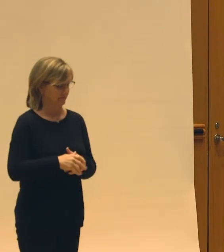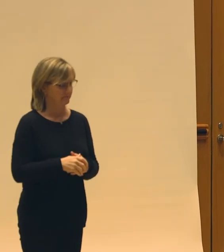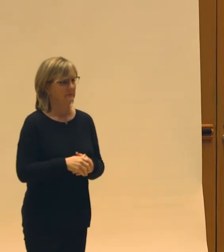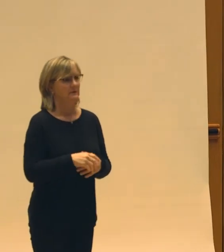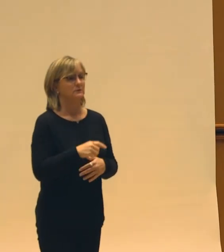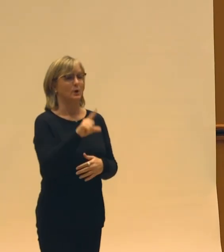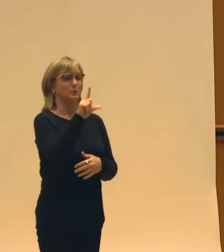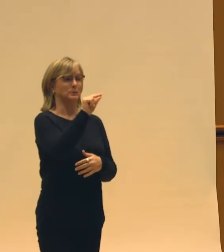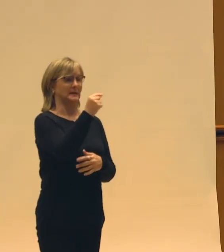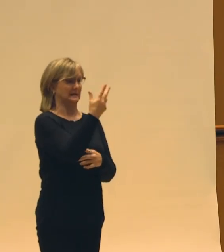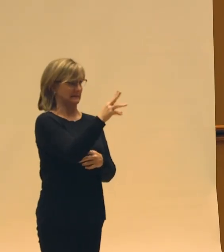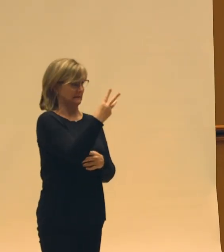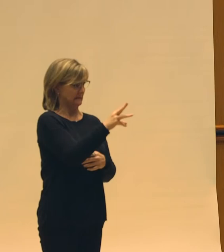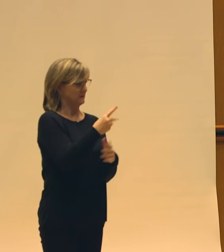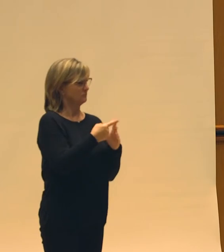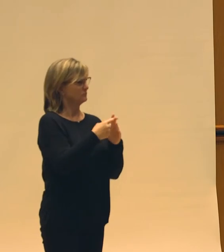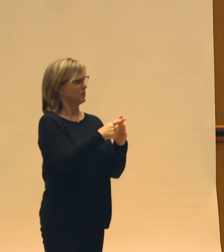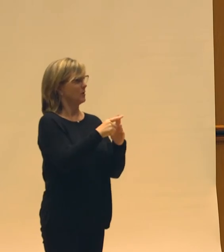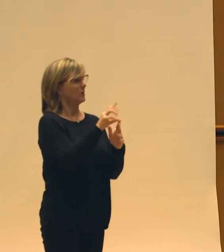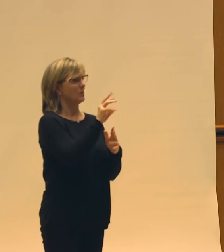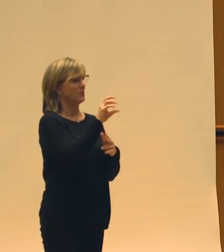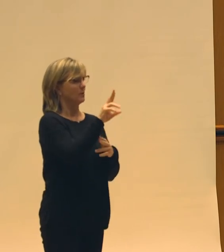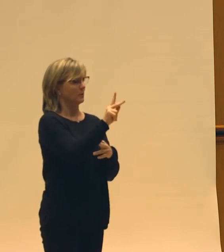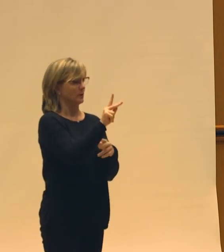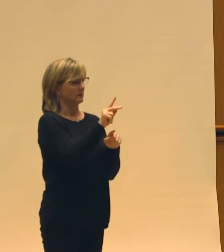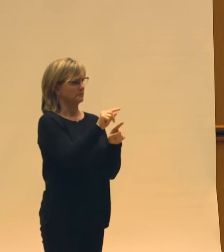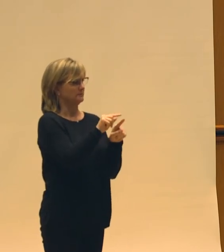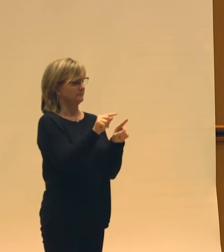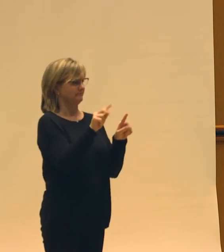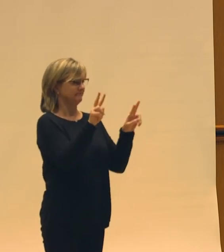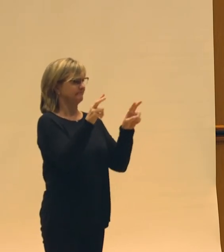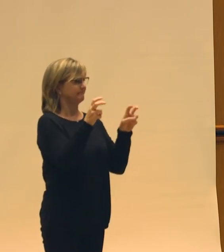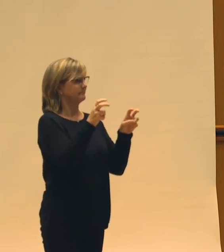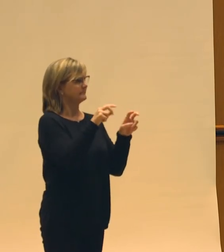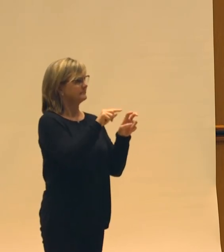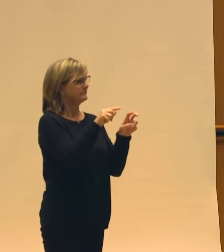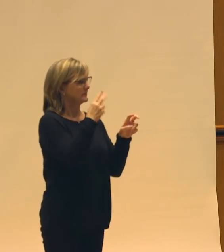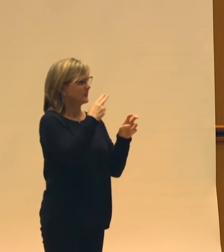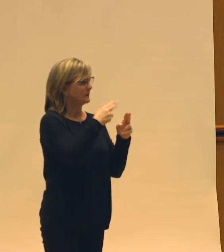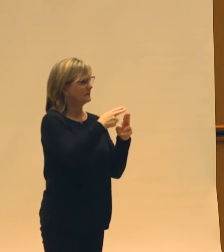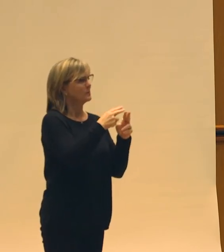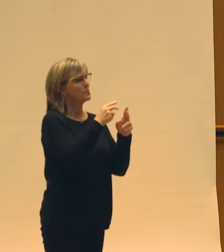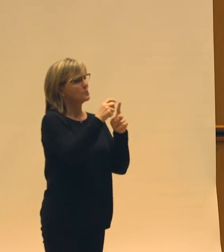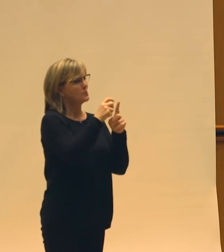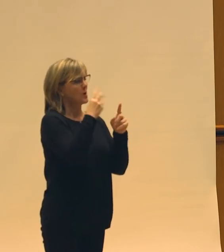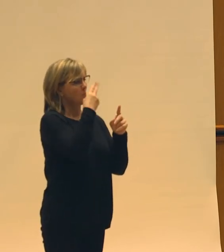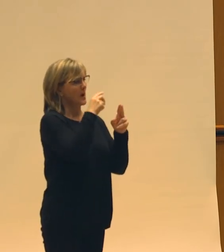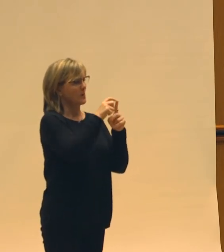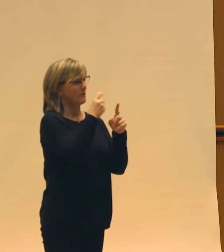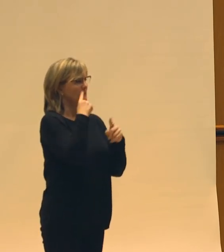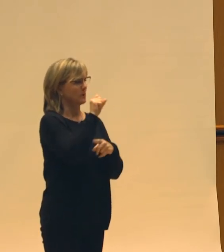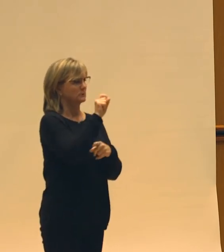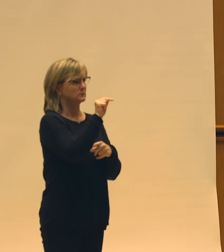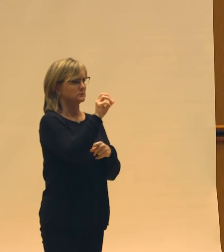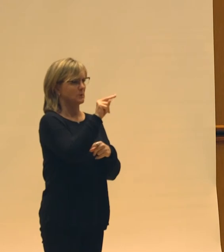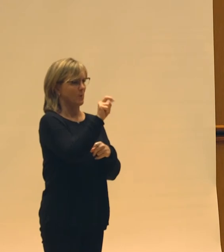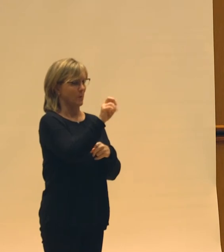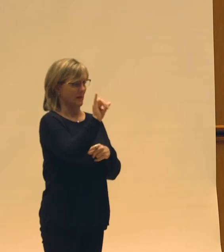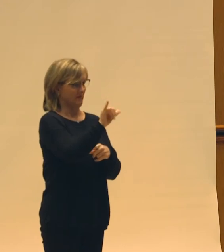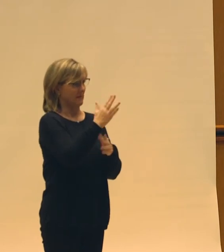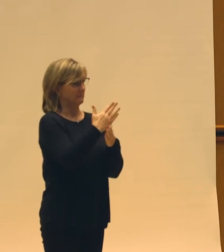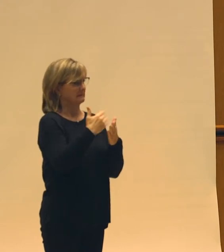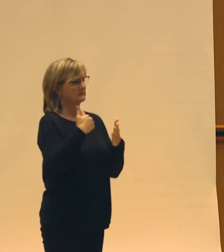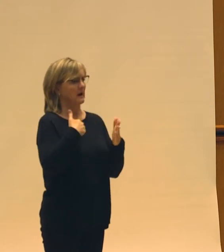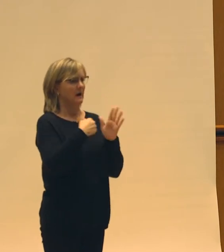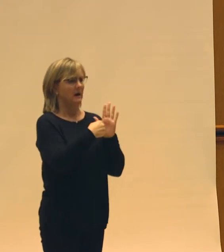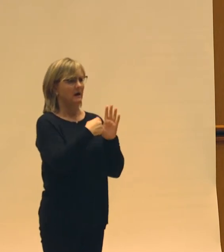So in 2016, I premiered a work called Pohaku. Pohaku is the Hawaiian word for stone. And in this piece, I tell